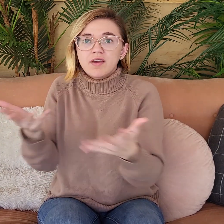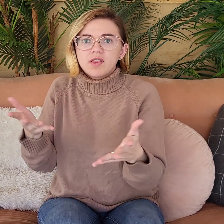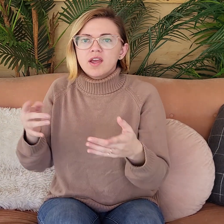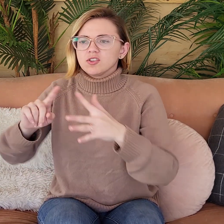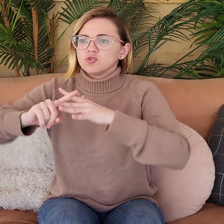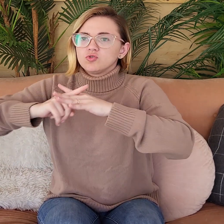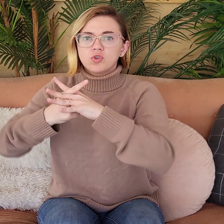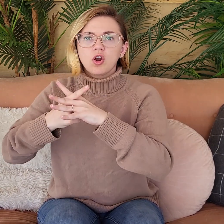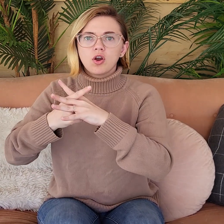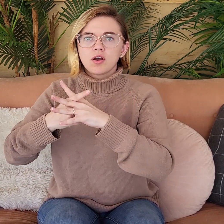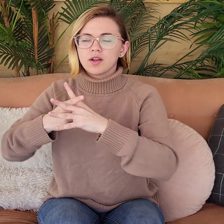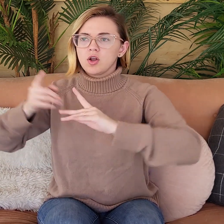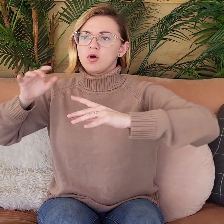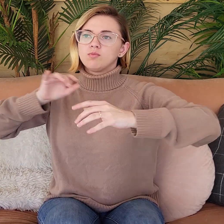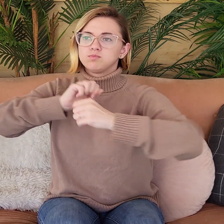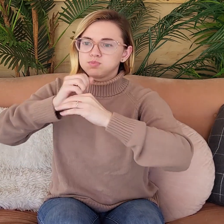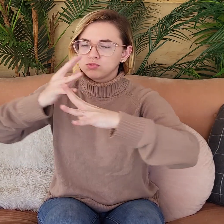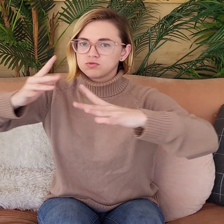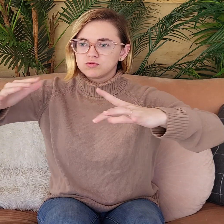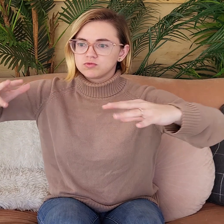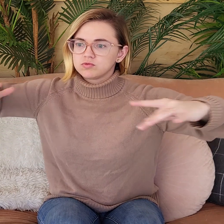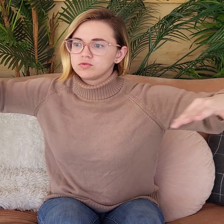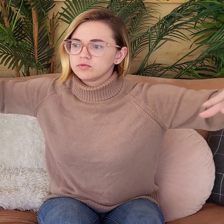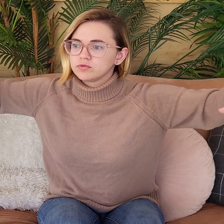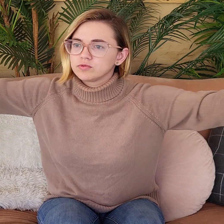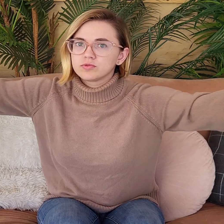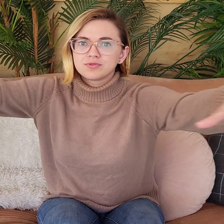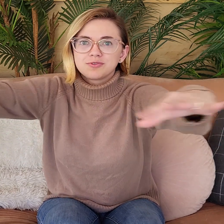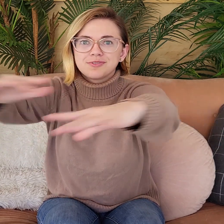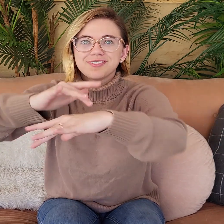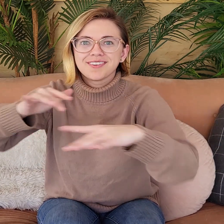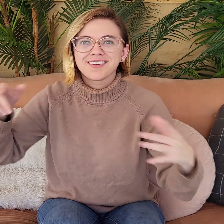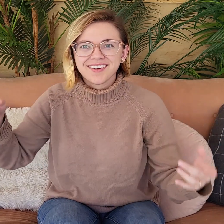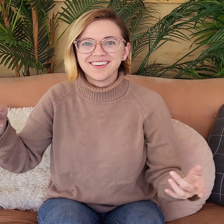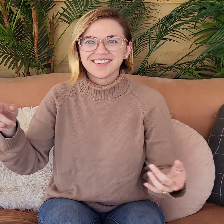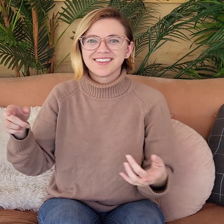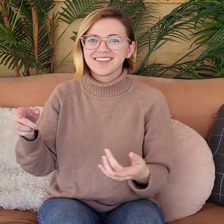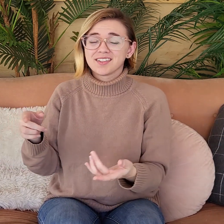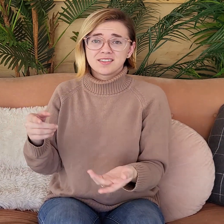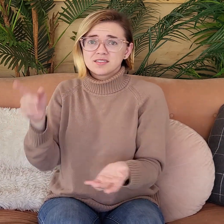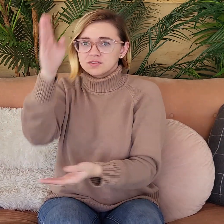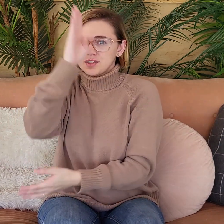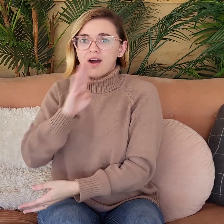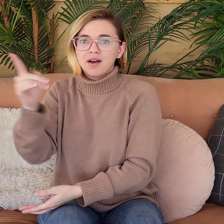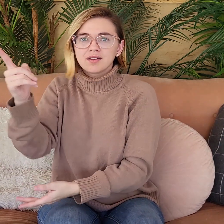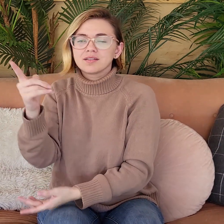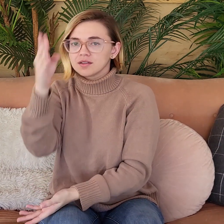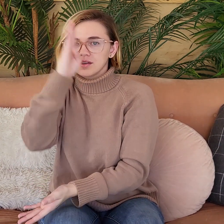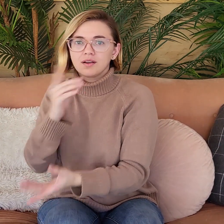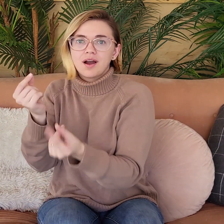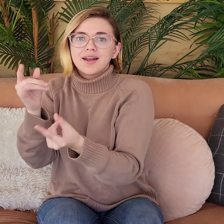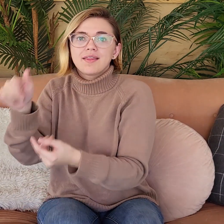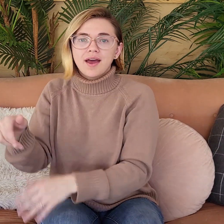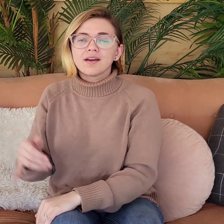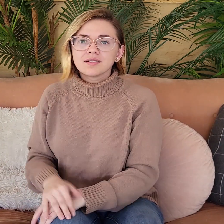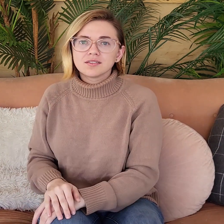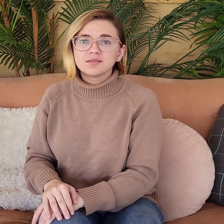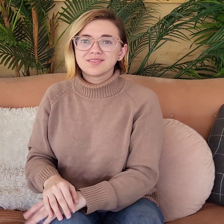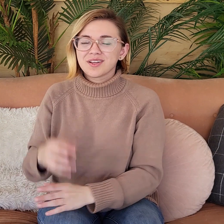influenced everything to begin and grow and expand all over the universe? God. God did that.